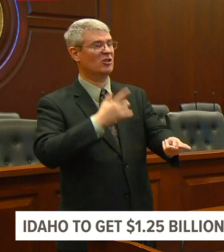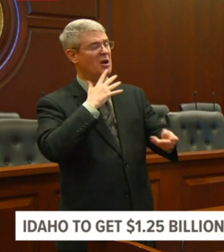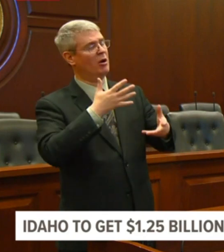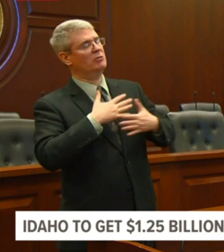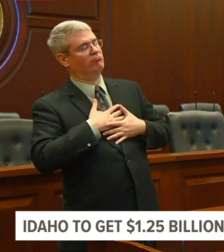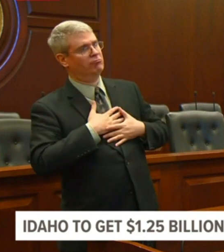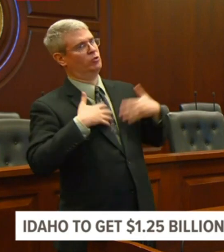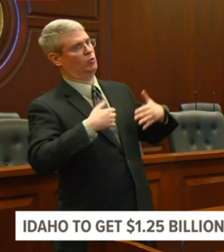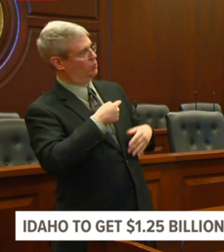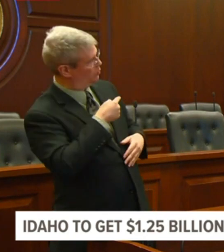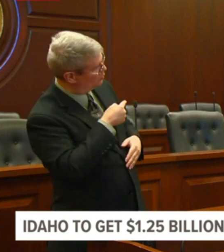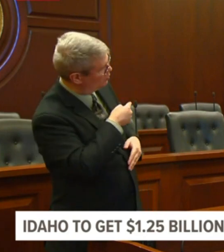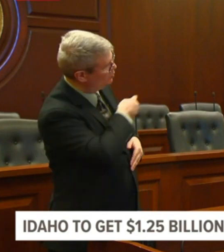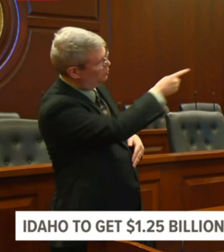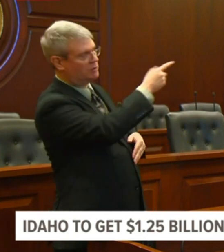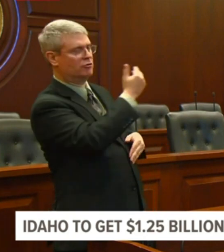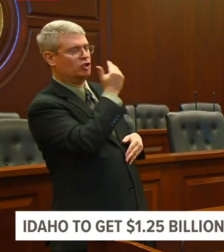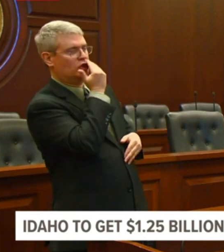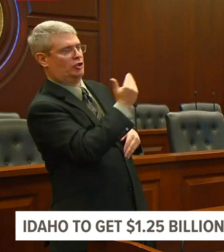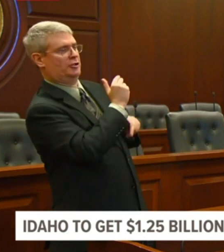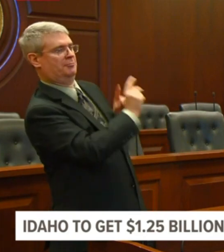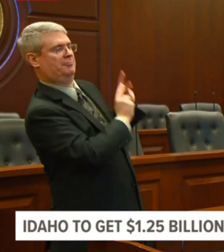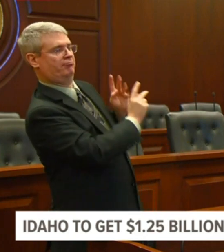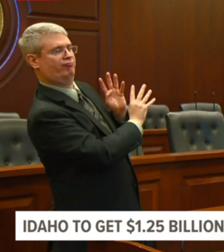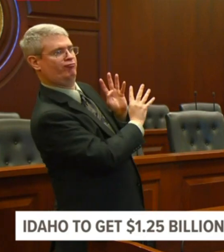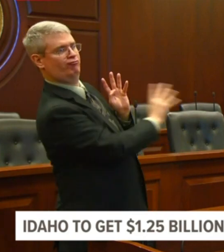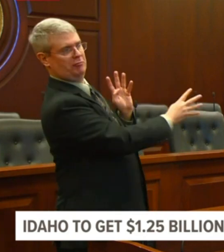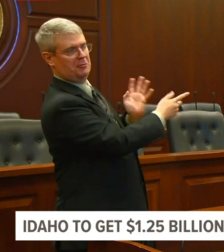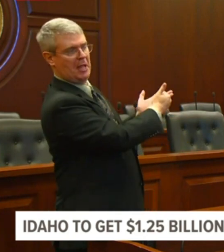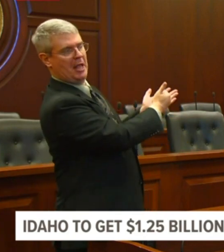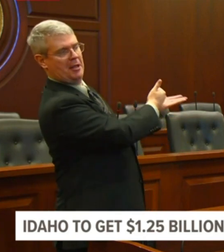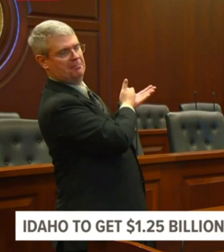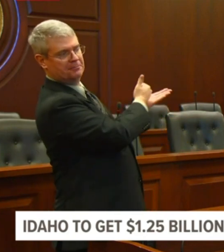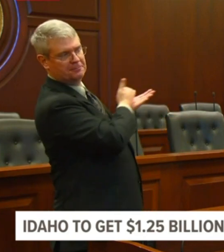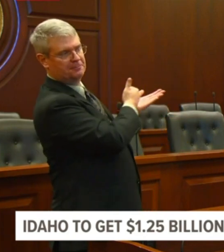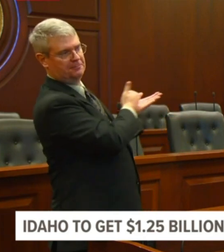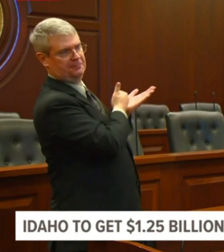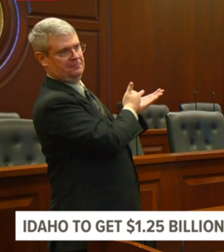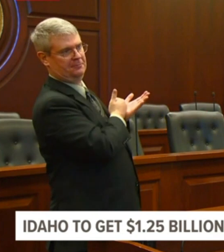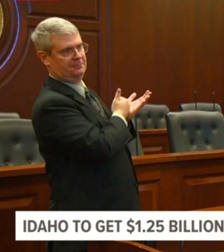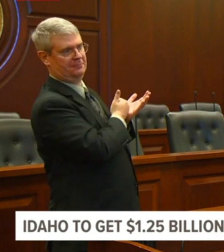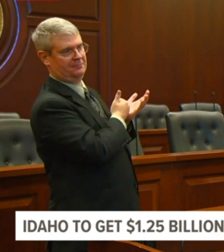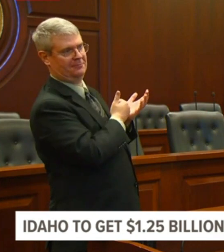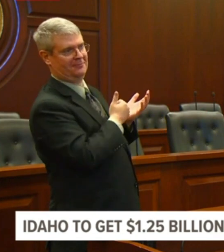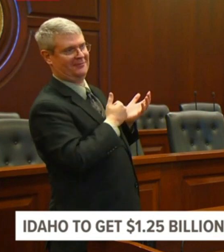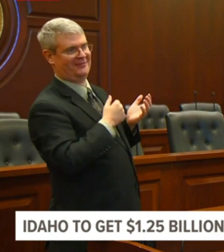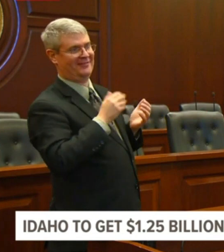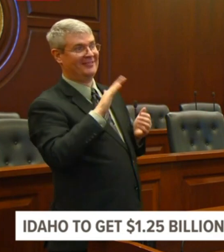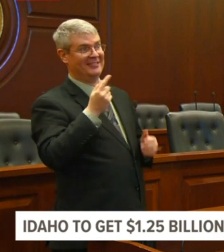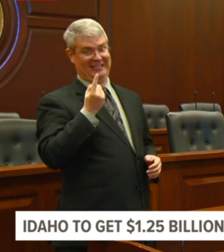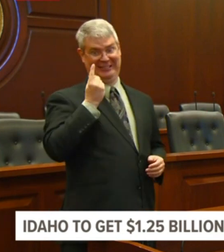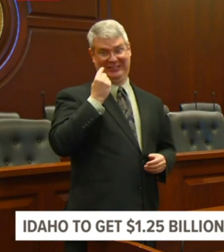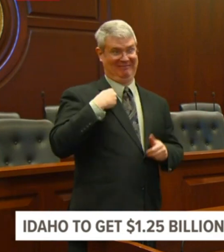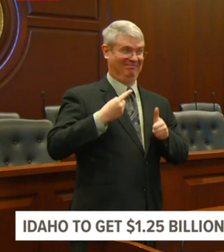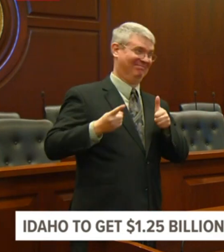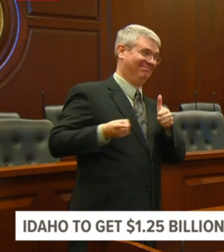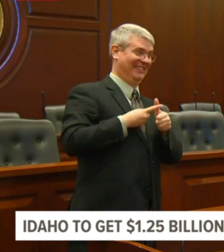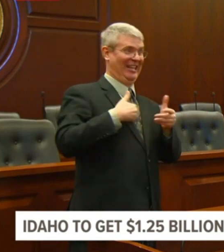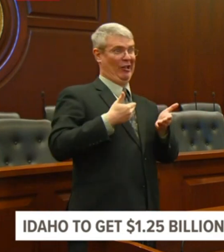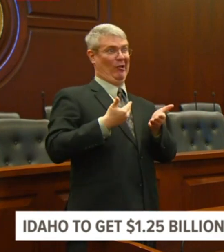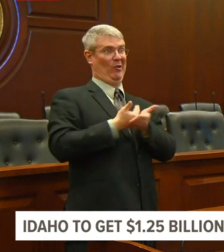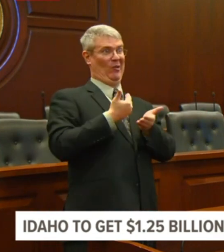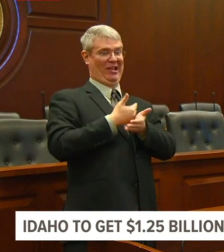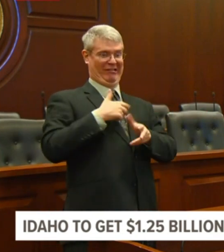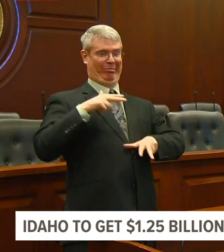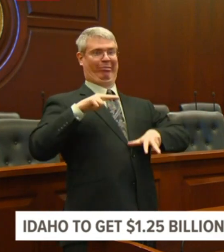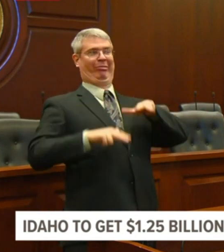I'm glad it didn't happen last year in my first year as governor. Uh, uh, I'm glad I have the relationships I have with the hospitals, with